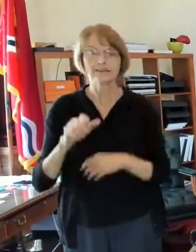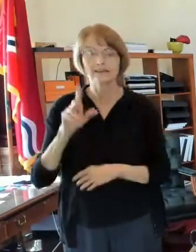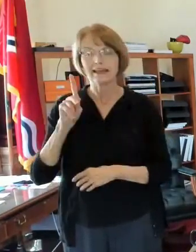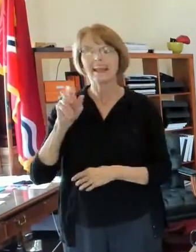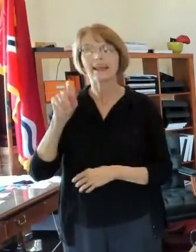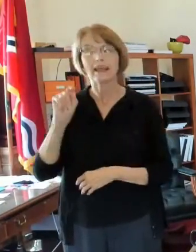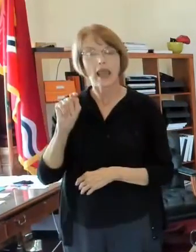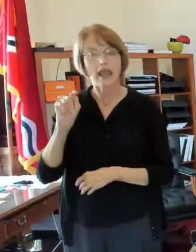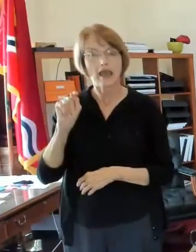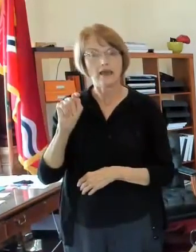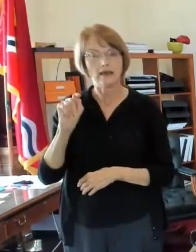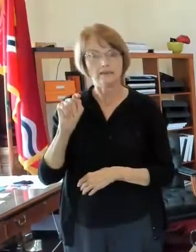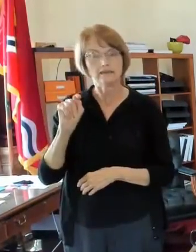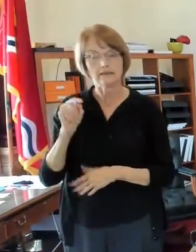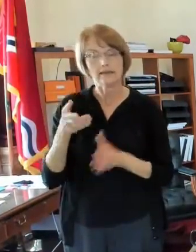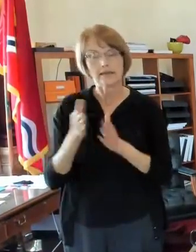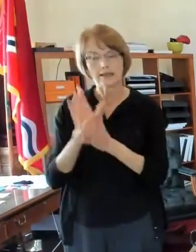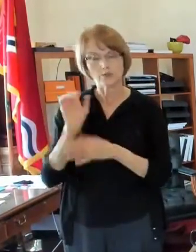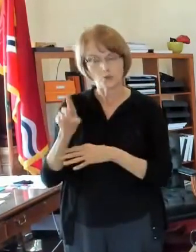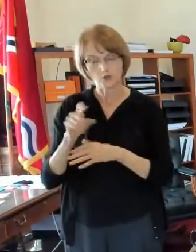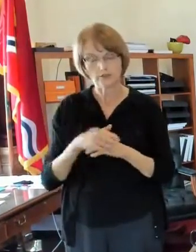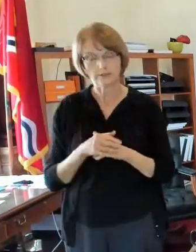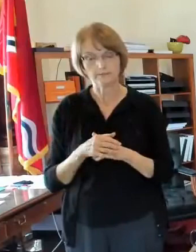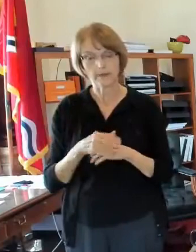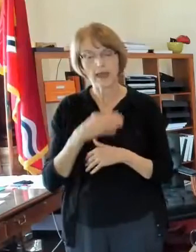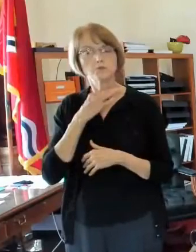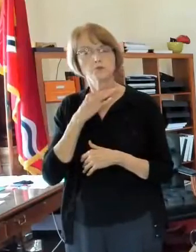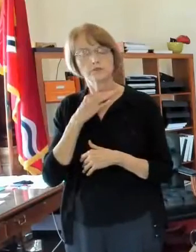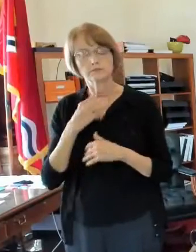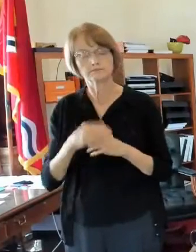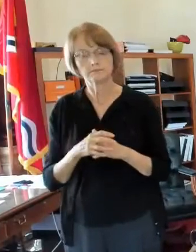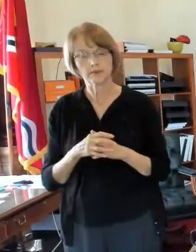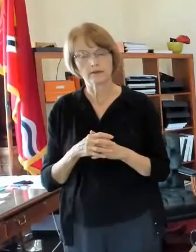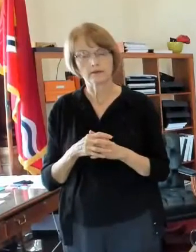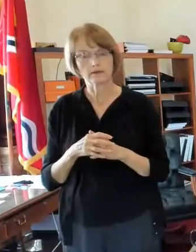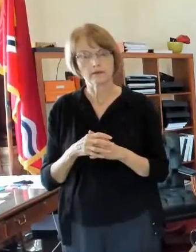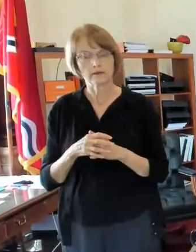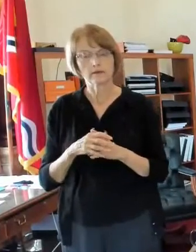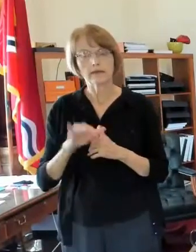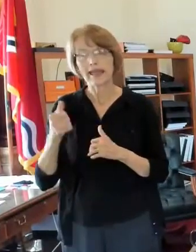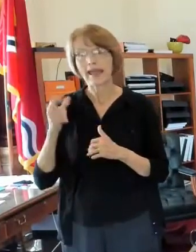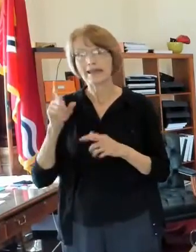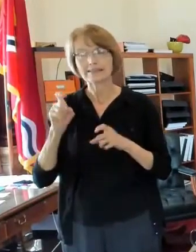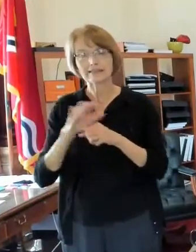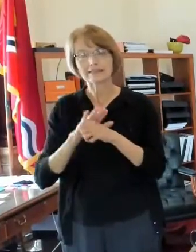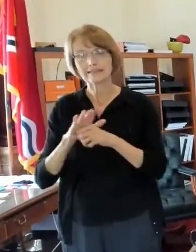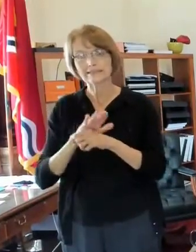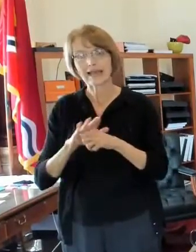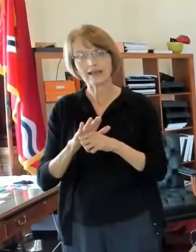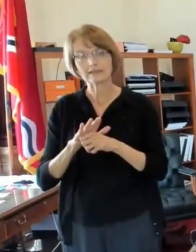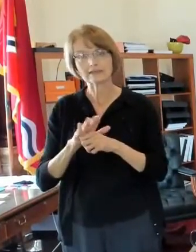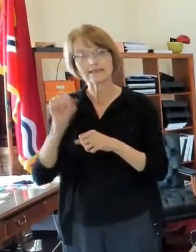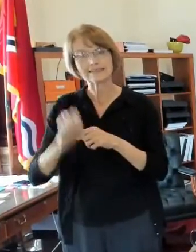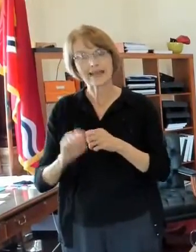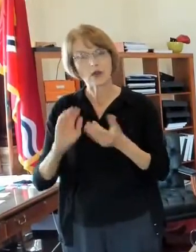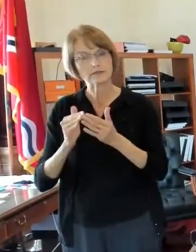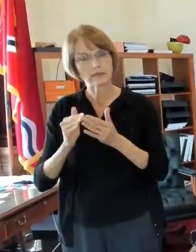sent in sent in a question wants to know uh there are any testing sites uh on the south side of the city